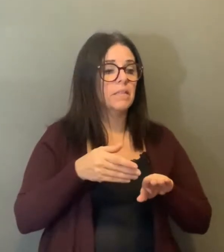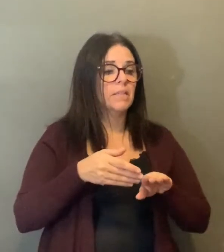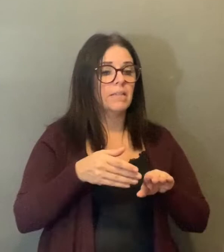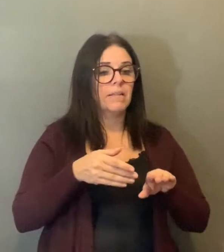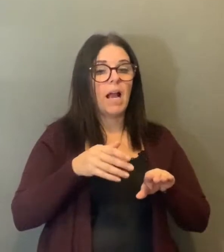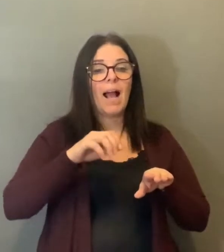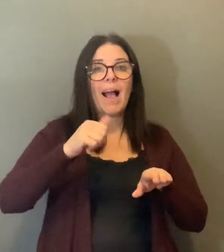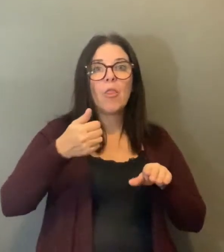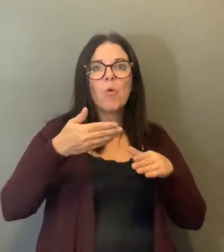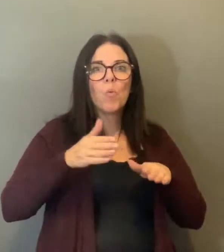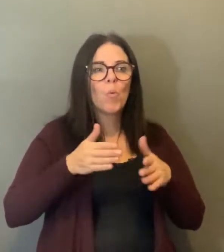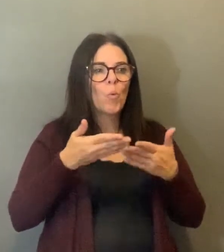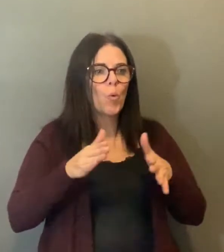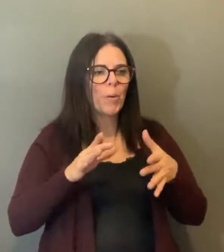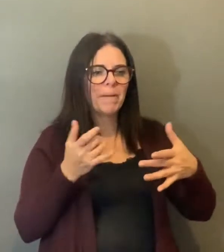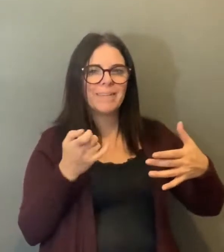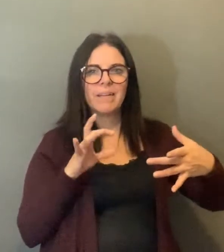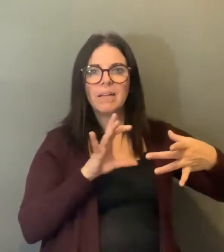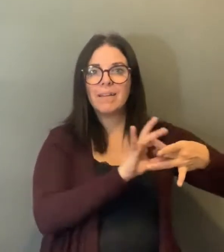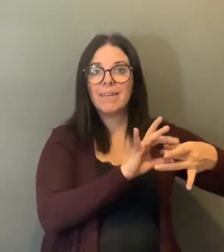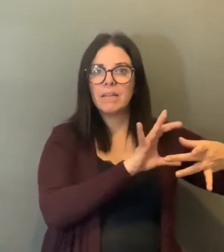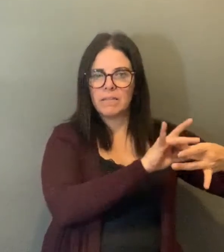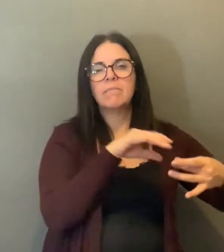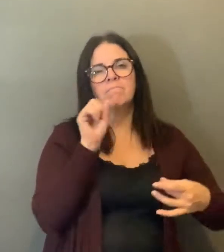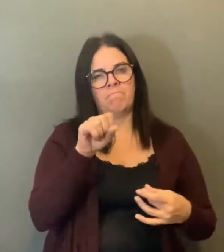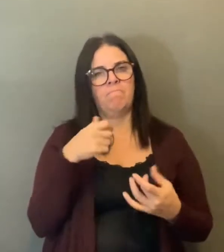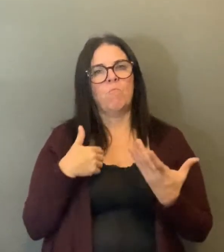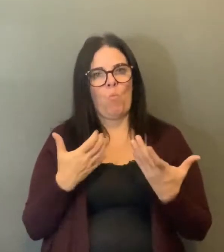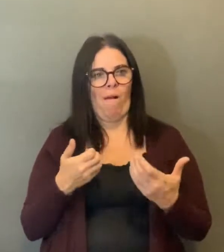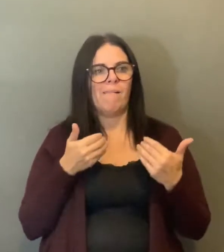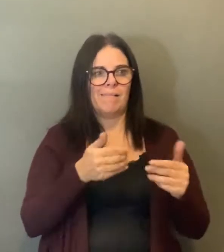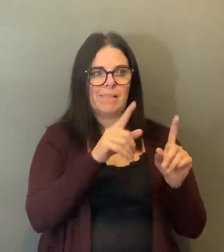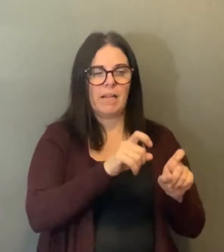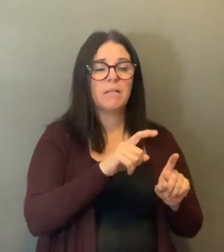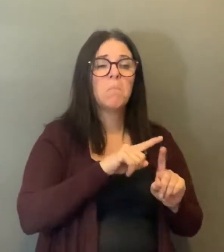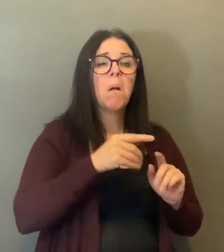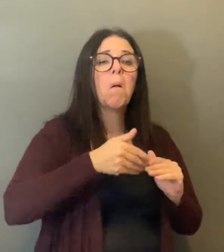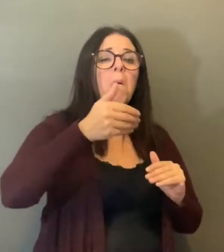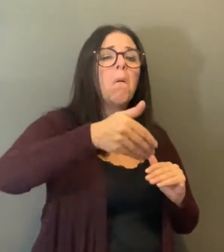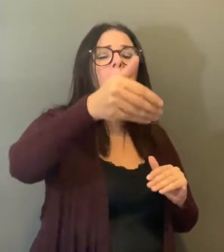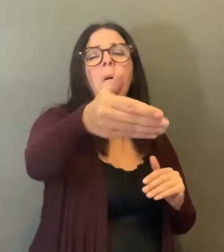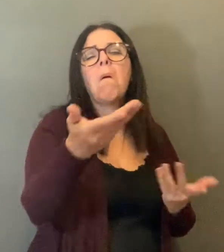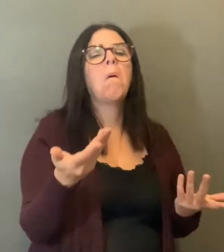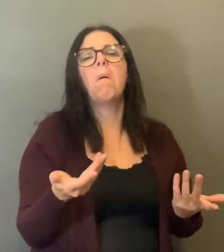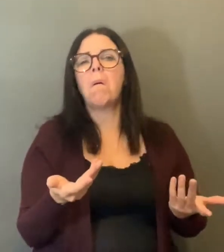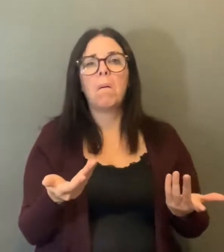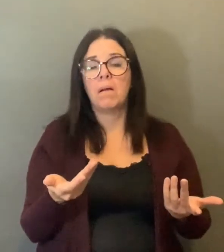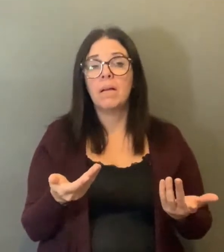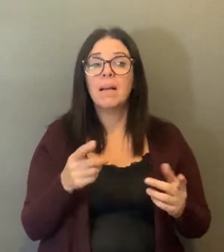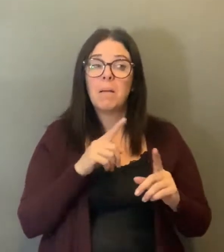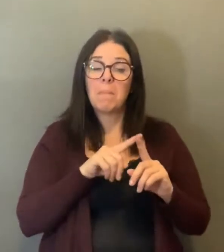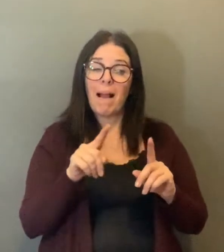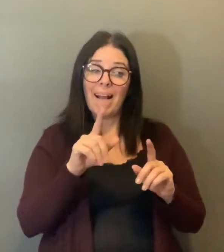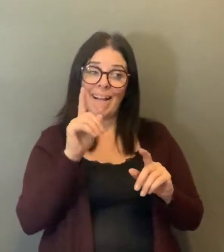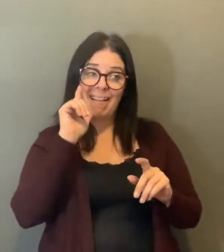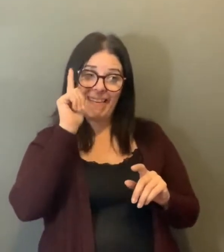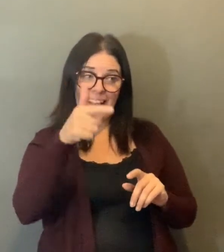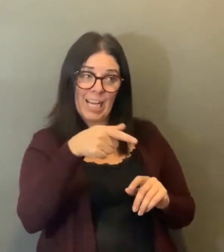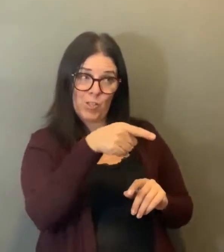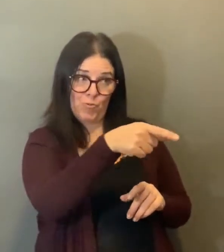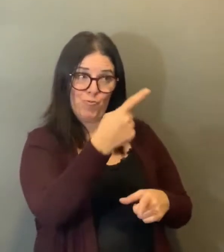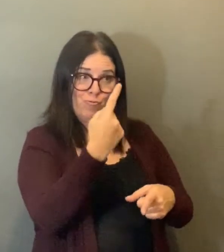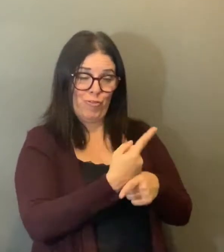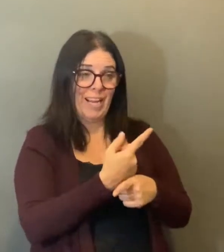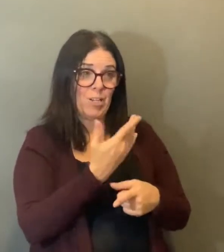we want to test them. Anyone who is in the adjacent rooms, yes, we want to test them. But anyone who has never been in contact with anyone, those are